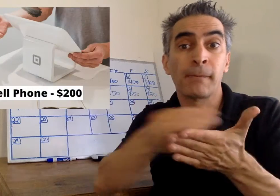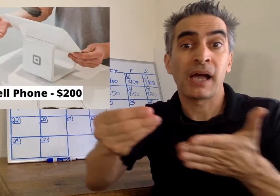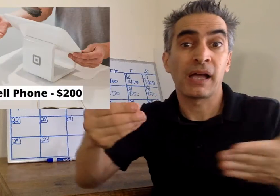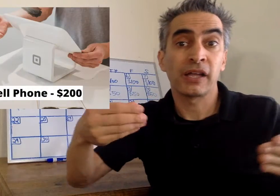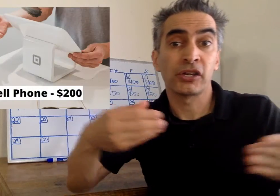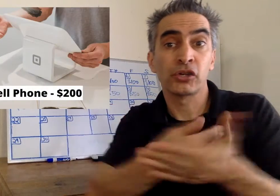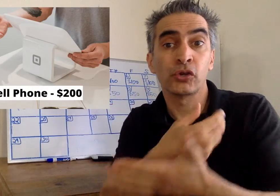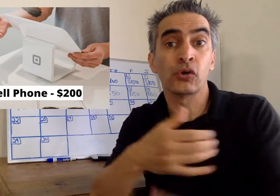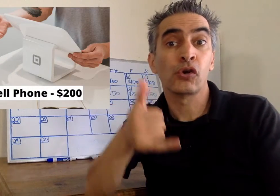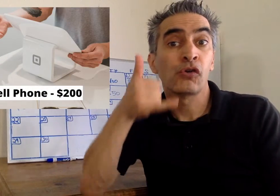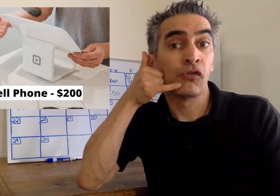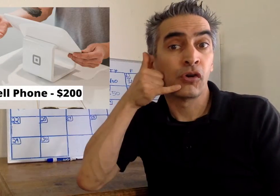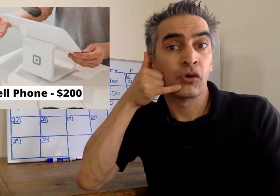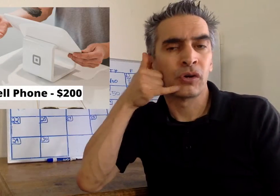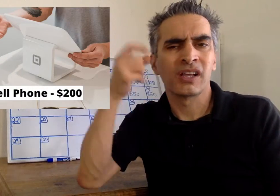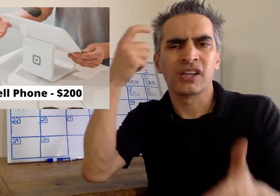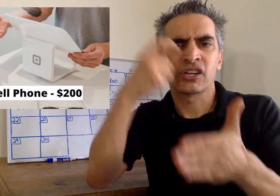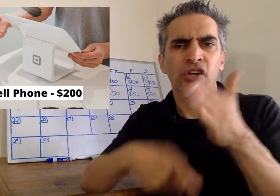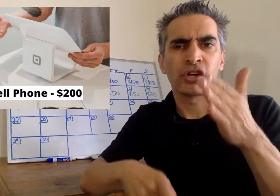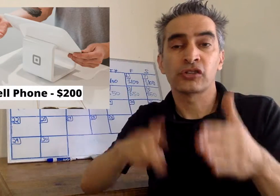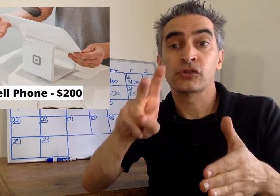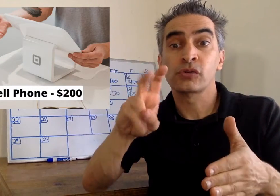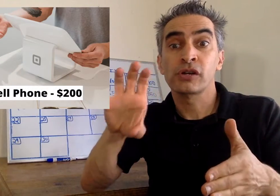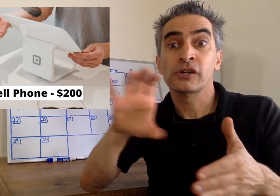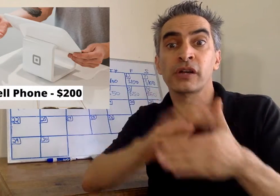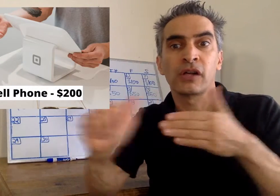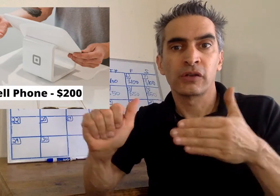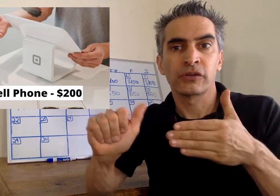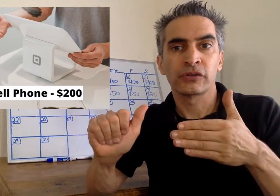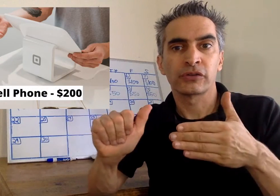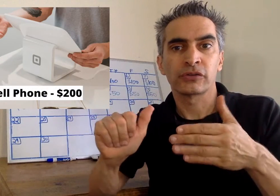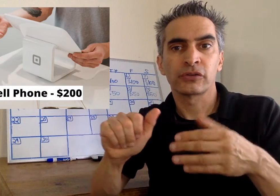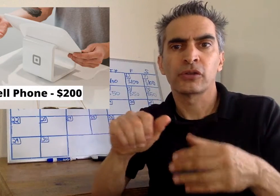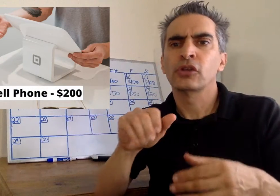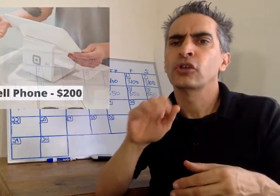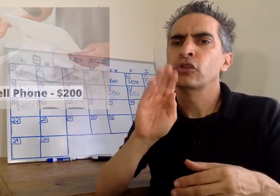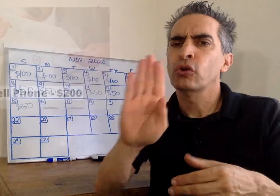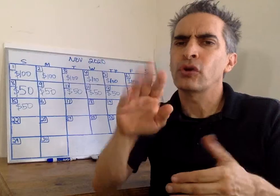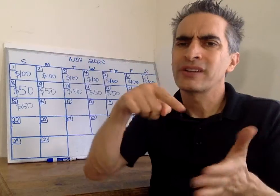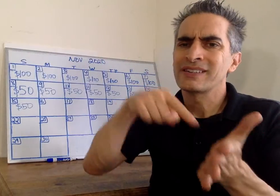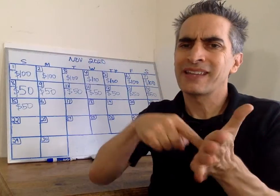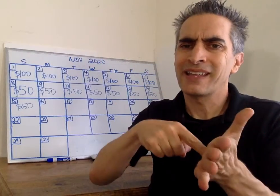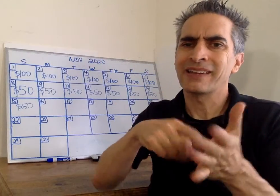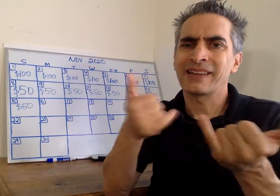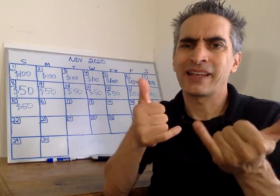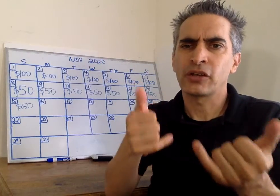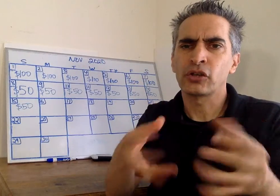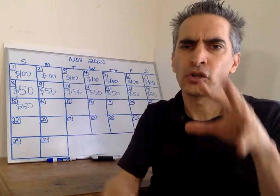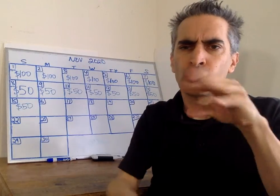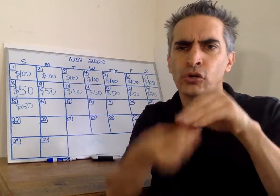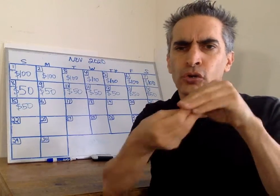to buy a new cell phone. It costs $200. Your debt now